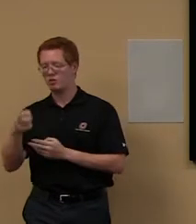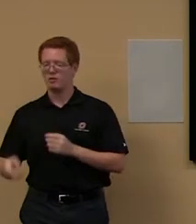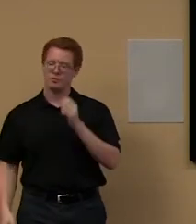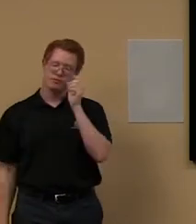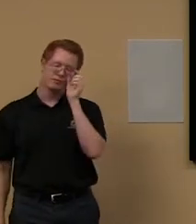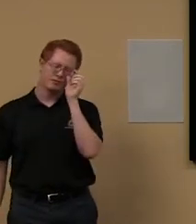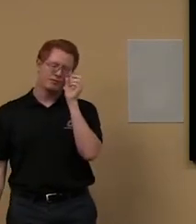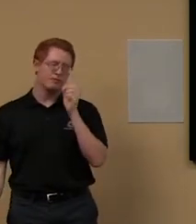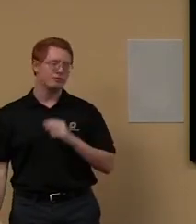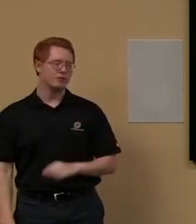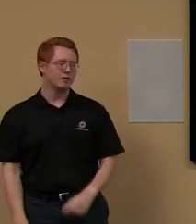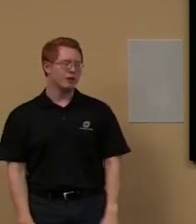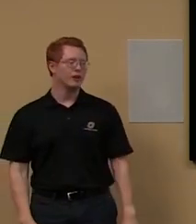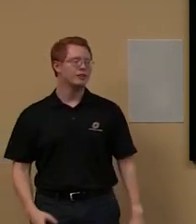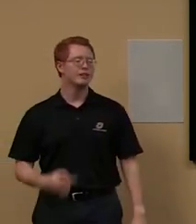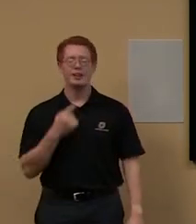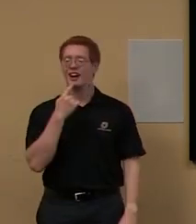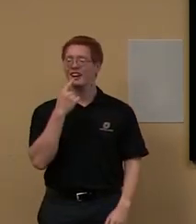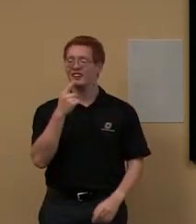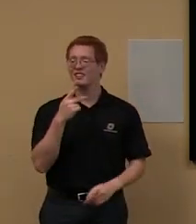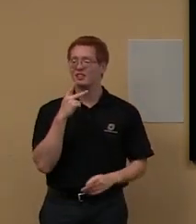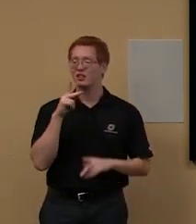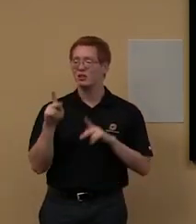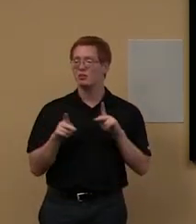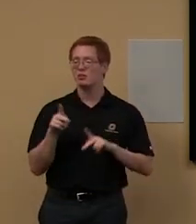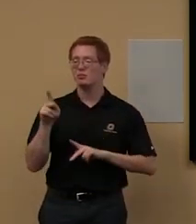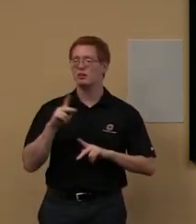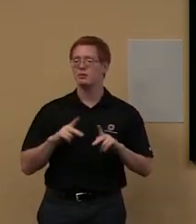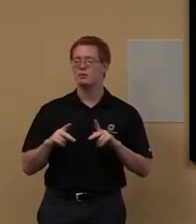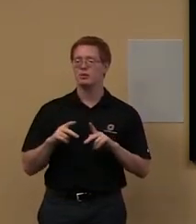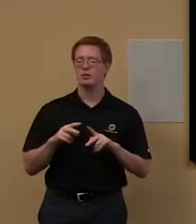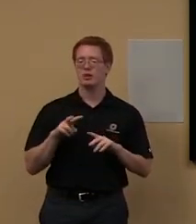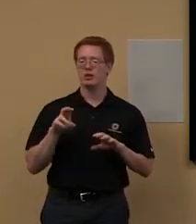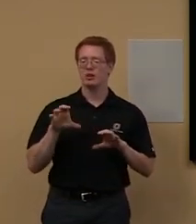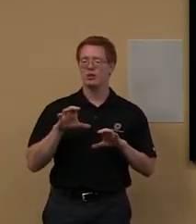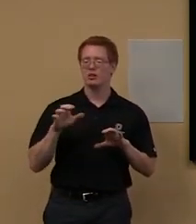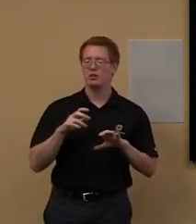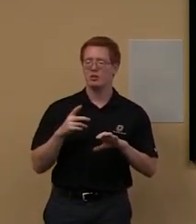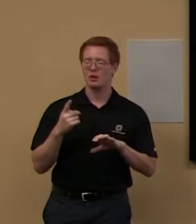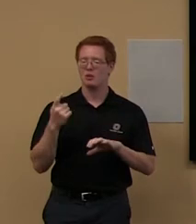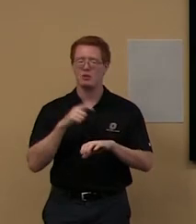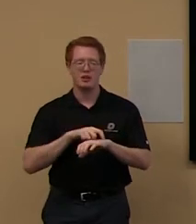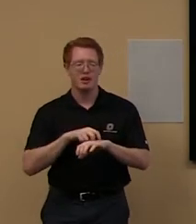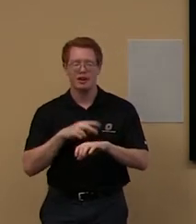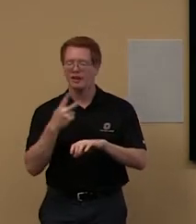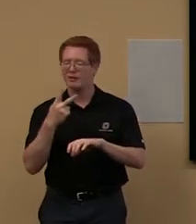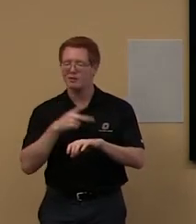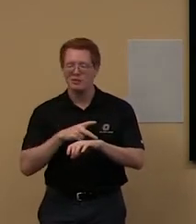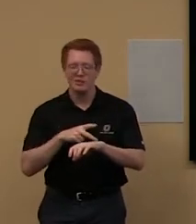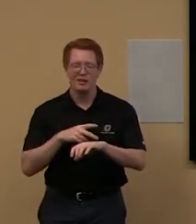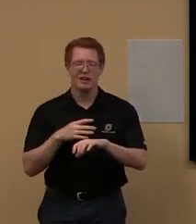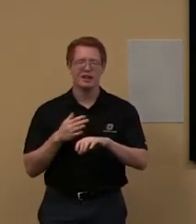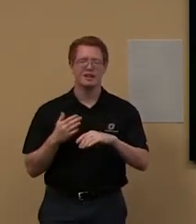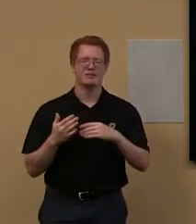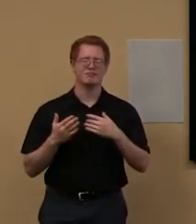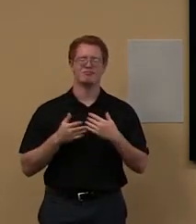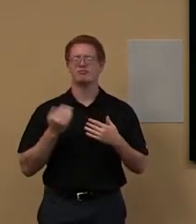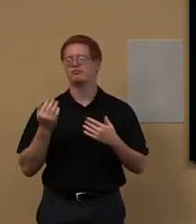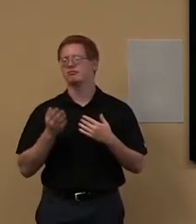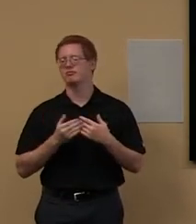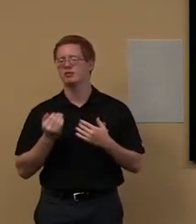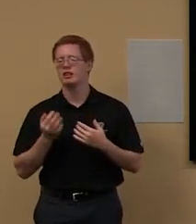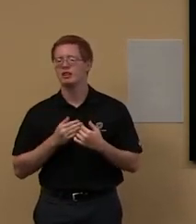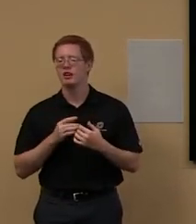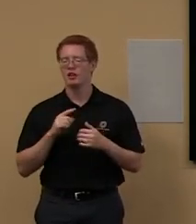So, and it's, I tell people do it once or twice and it'll just get super easy. The first time you do it, it's like, what, what am I doing? But,